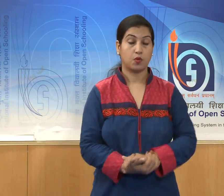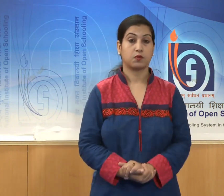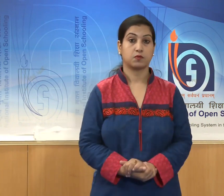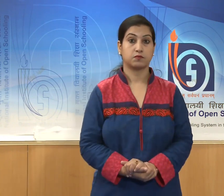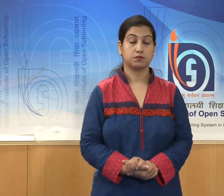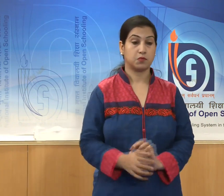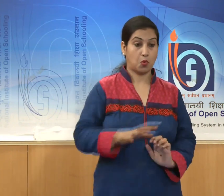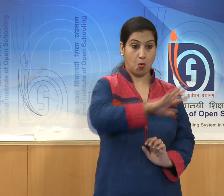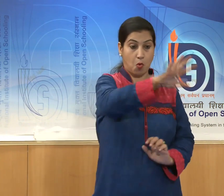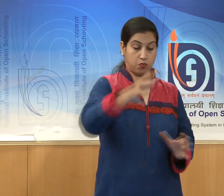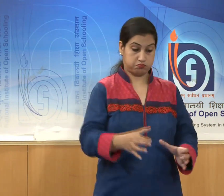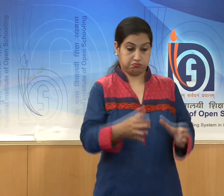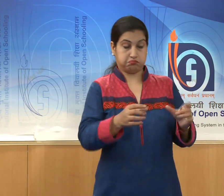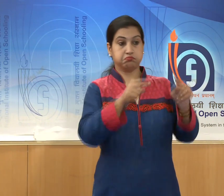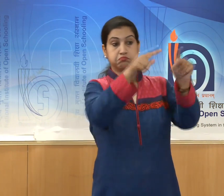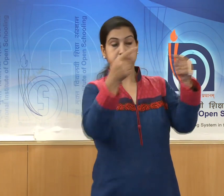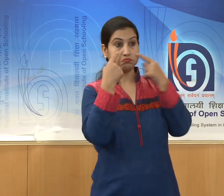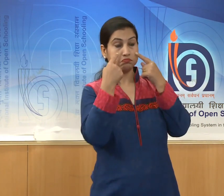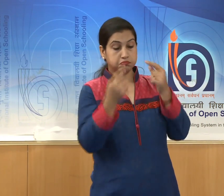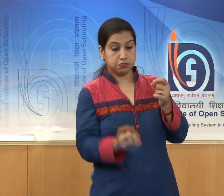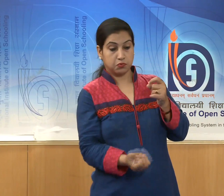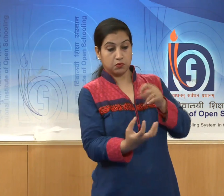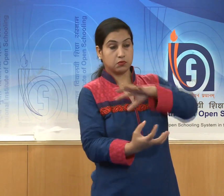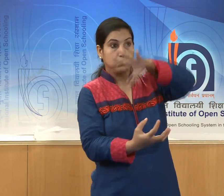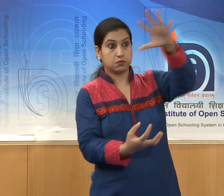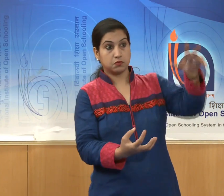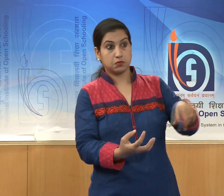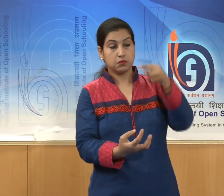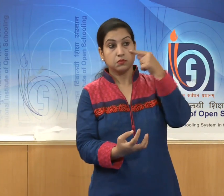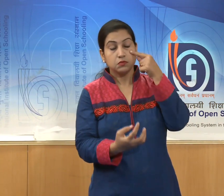the lotus of the abacus.